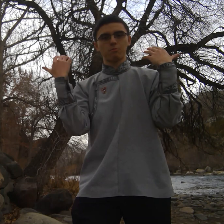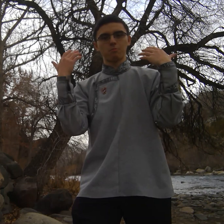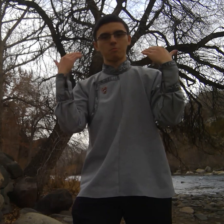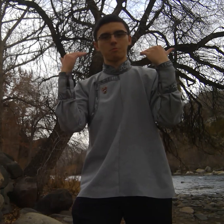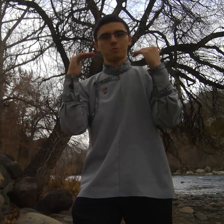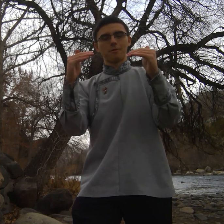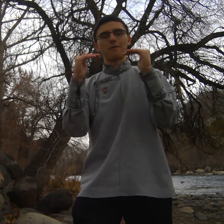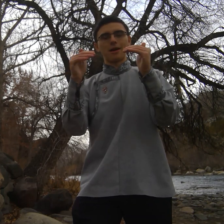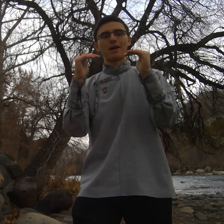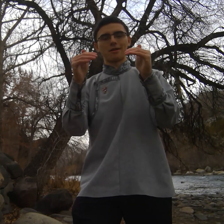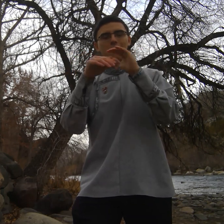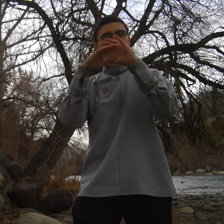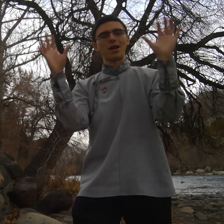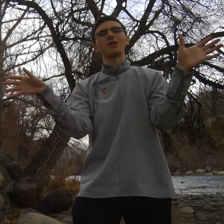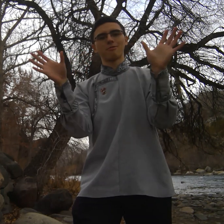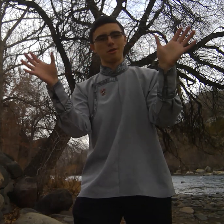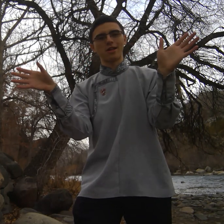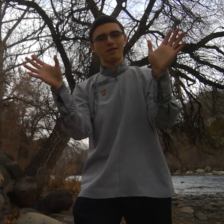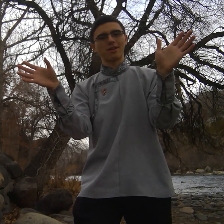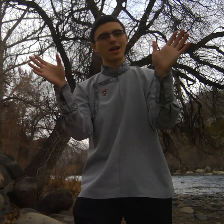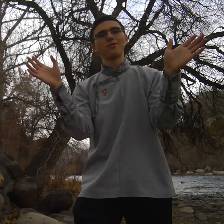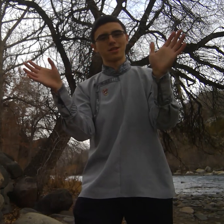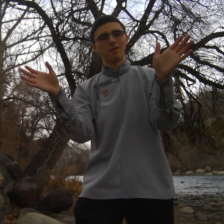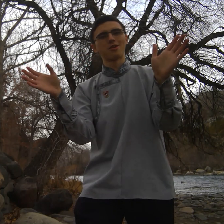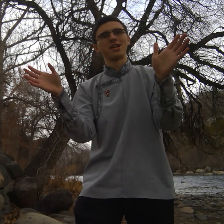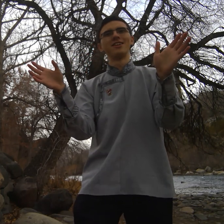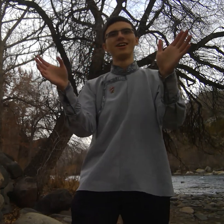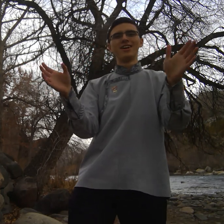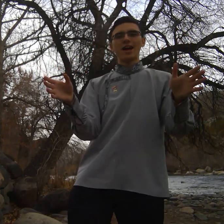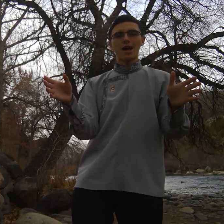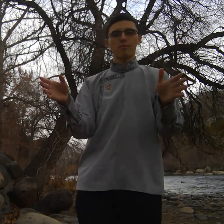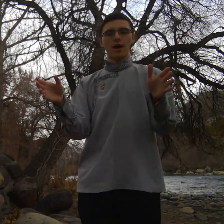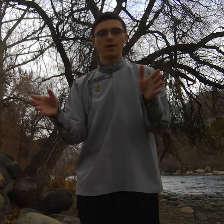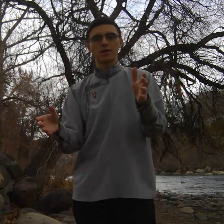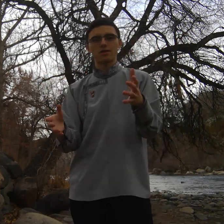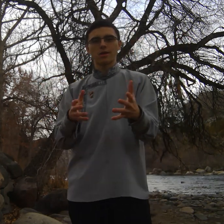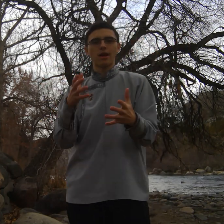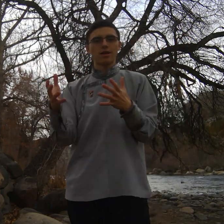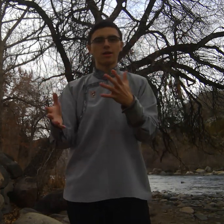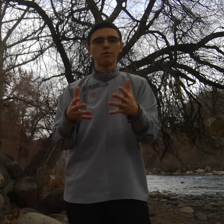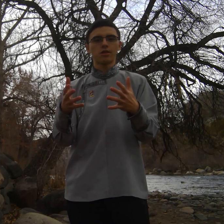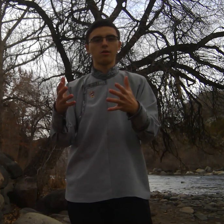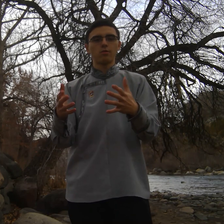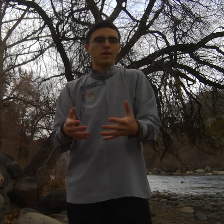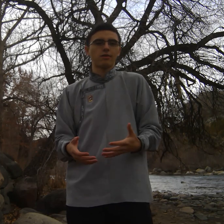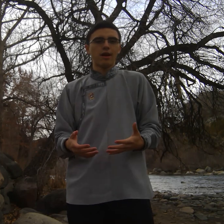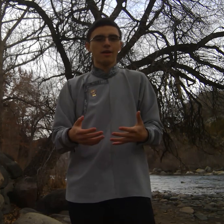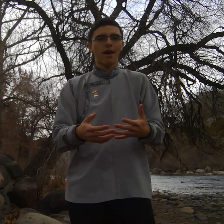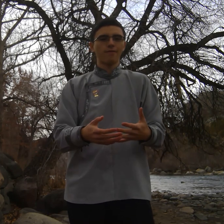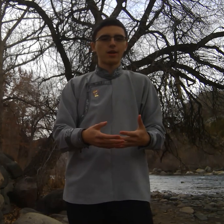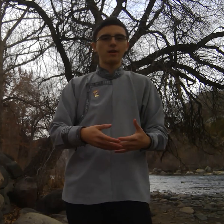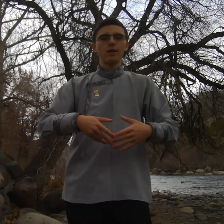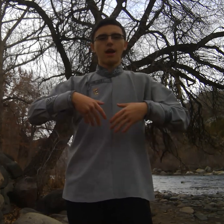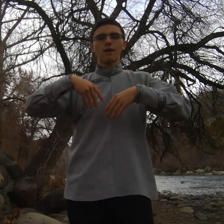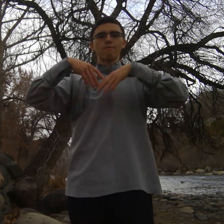a 100% language immersion as well as just getting used to what's it like having a